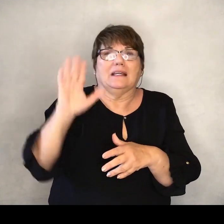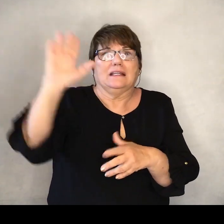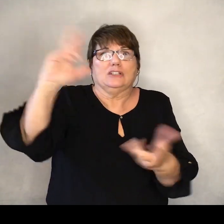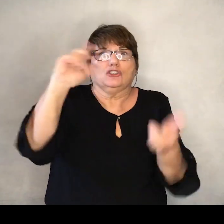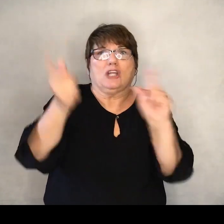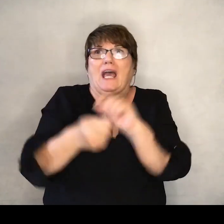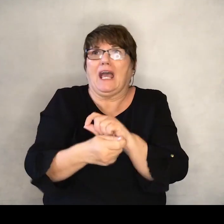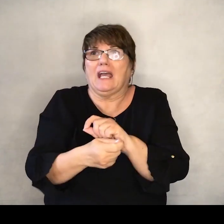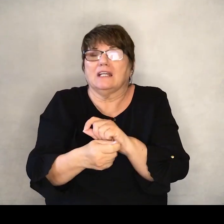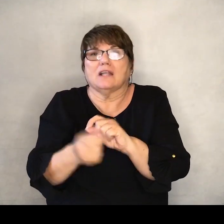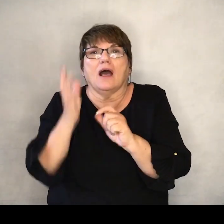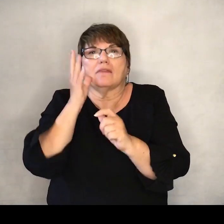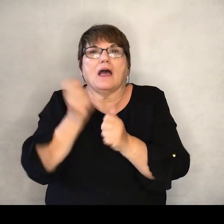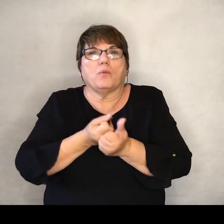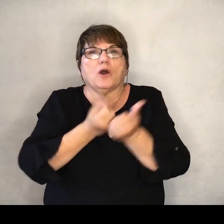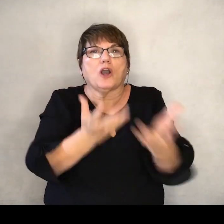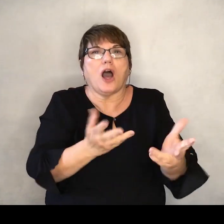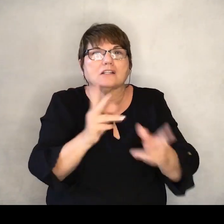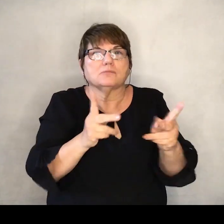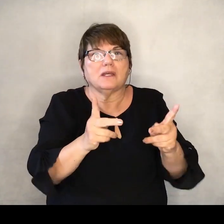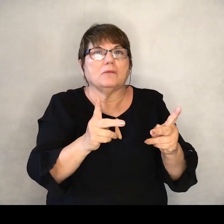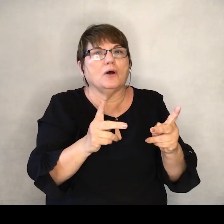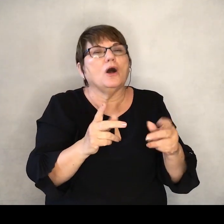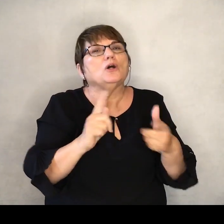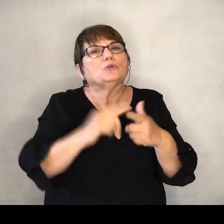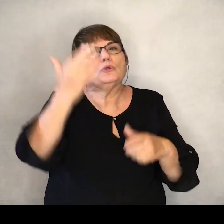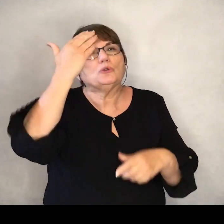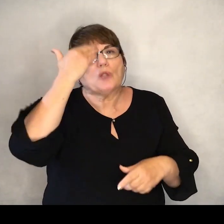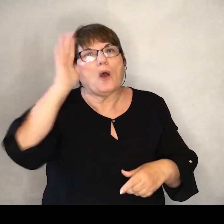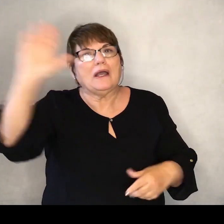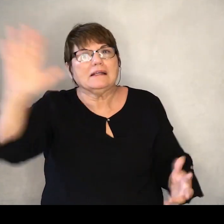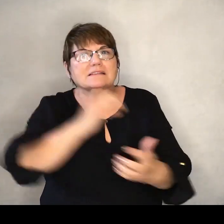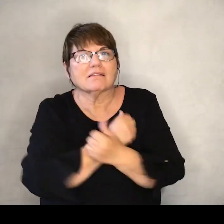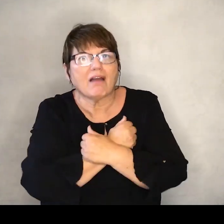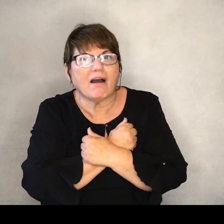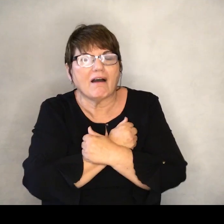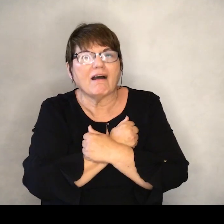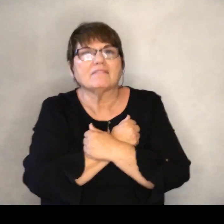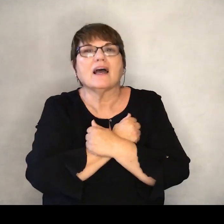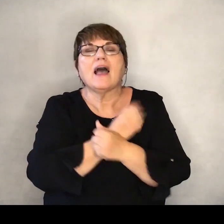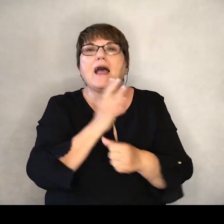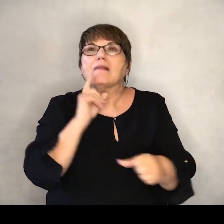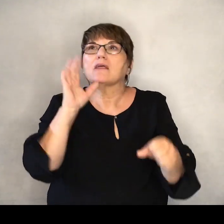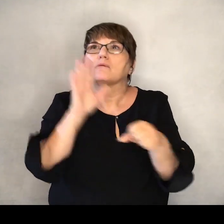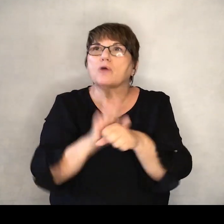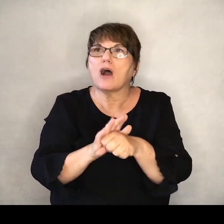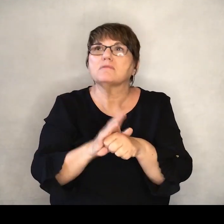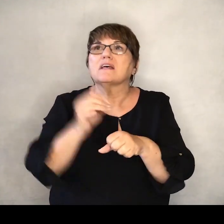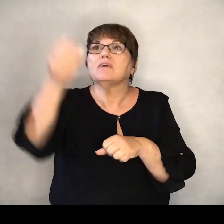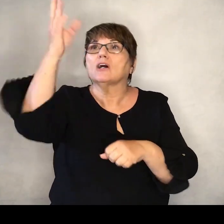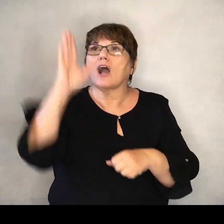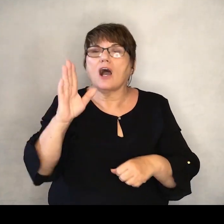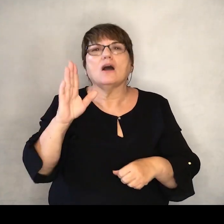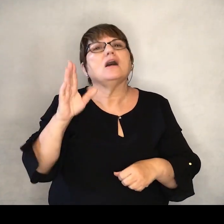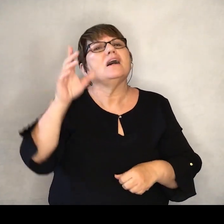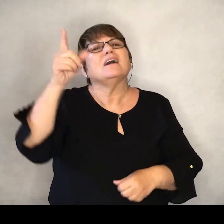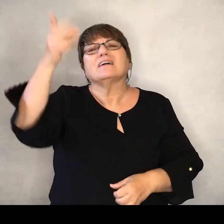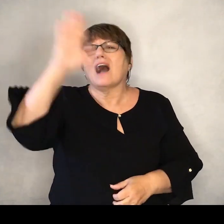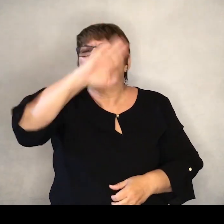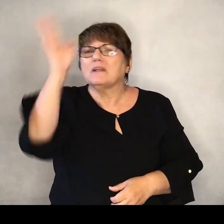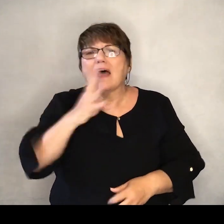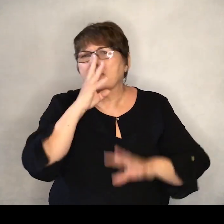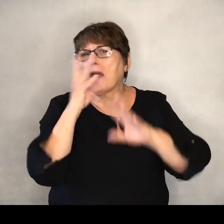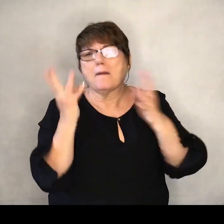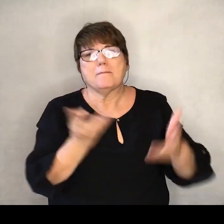That would bring more and more people to know the love of Jesus and the promises of the God who will never abandon